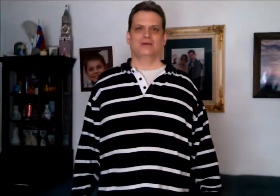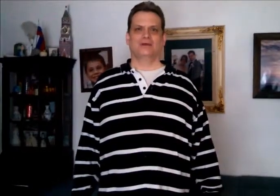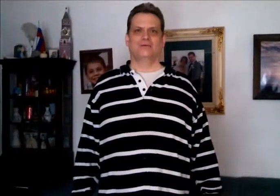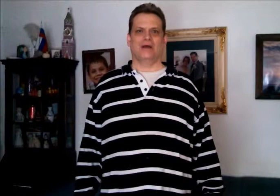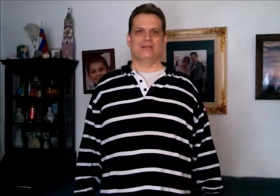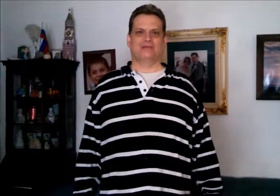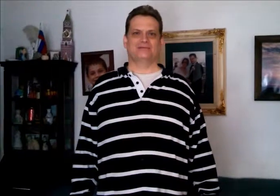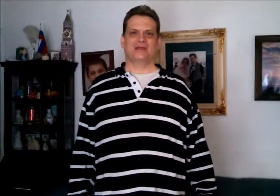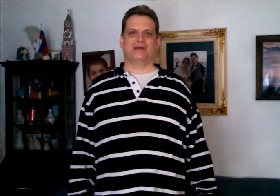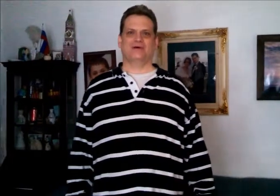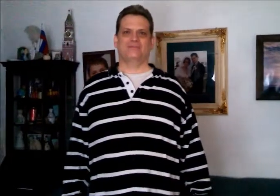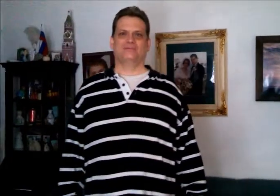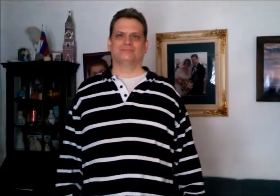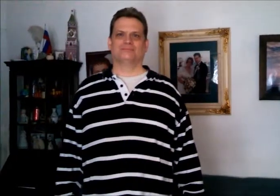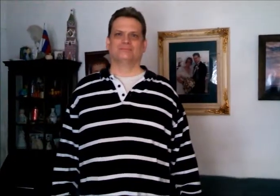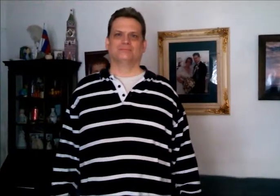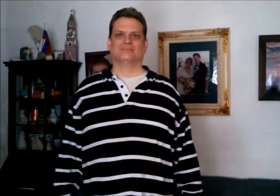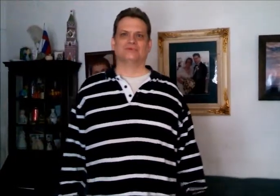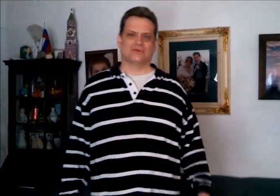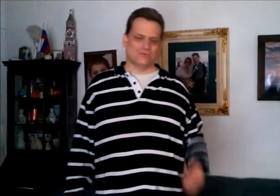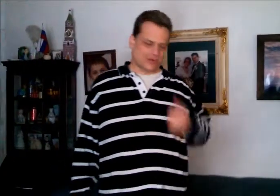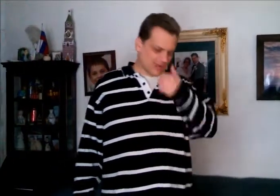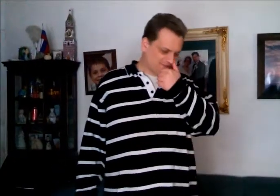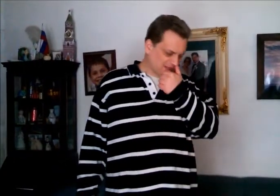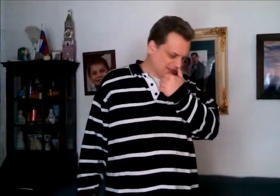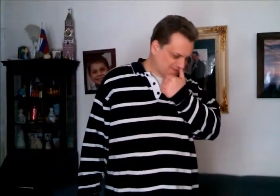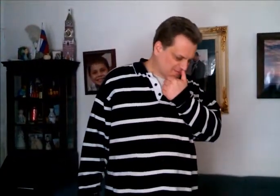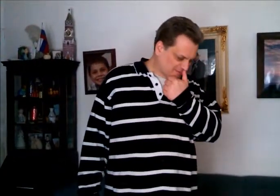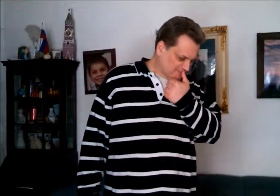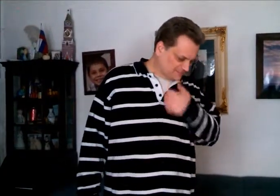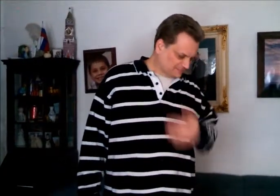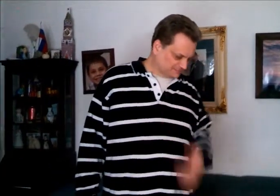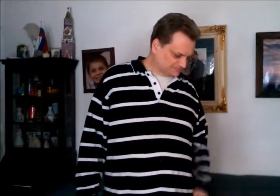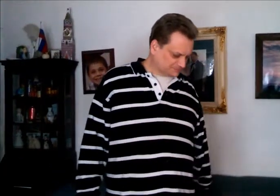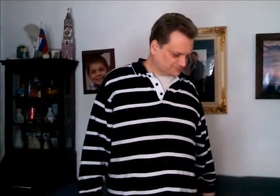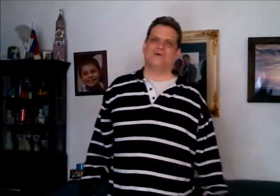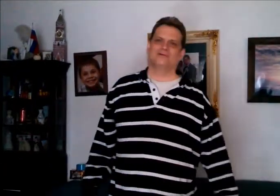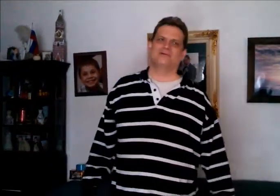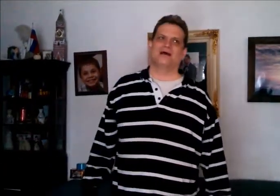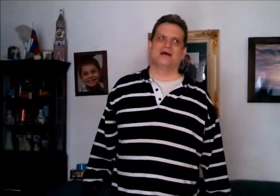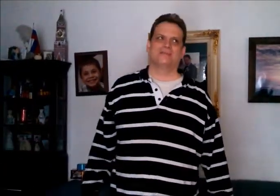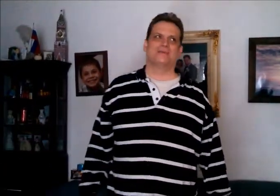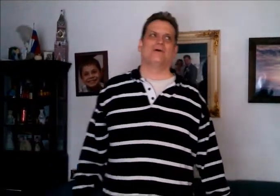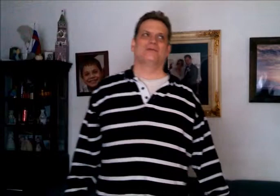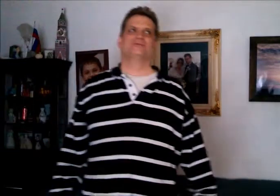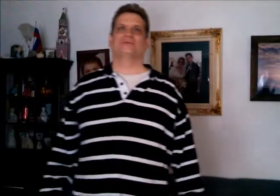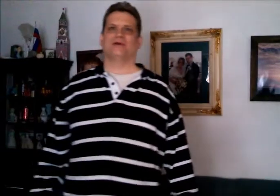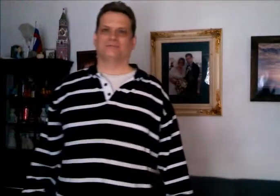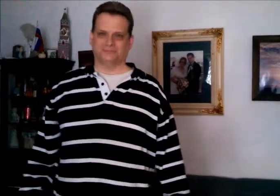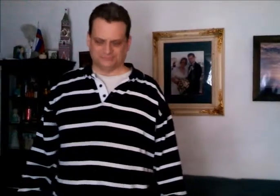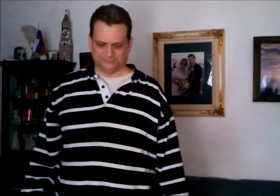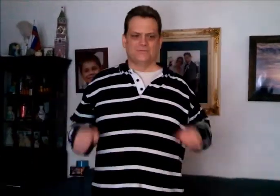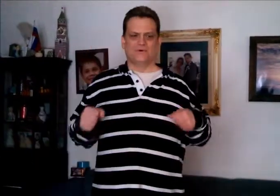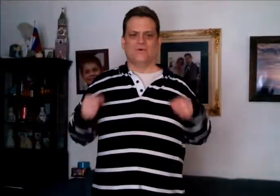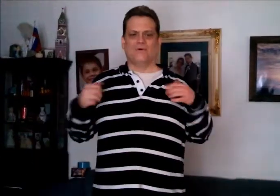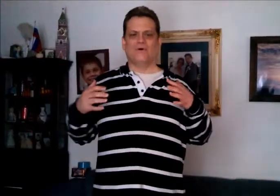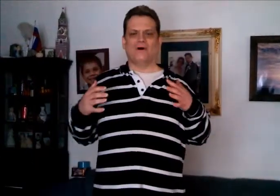Well, let's now start working on the signs. All is calm and all is bright. So, all,